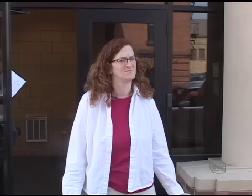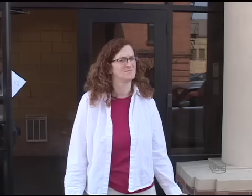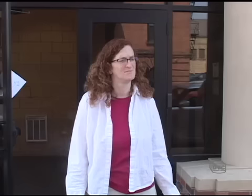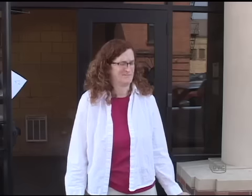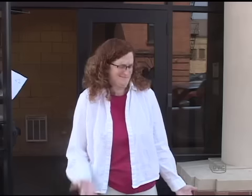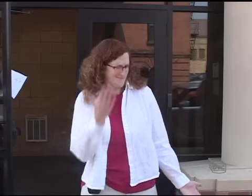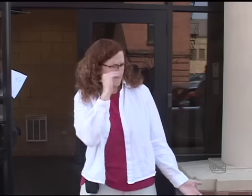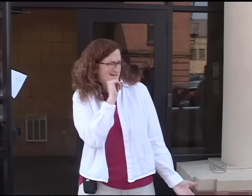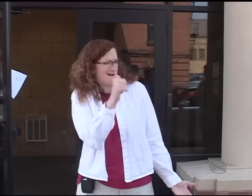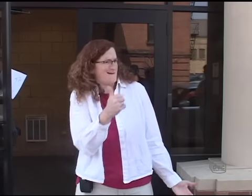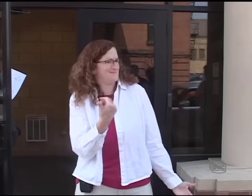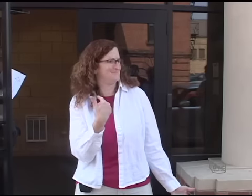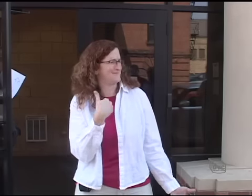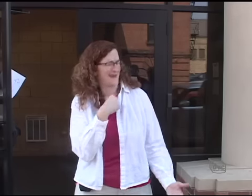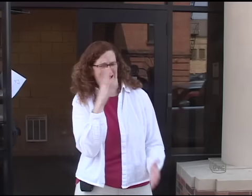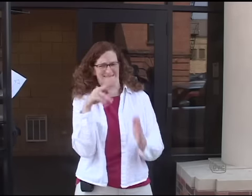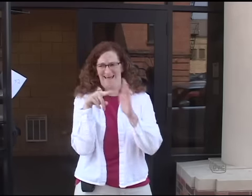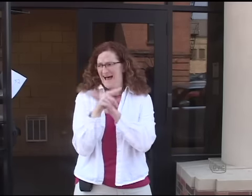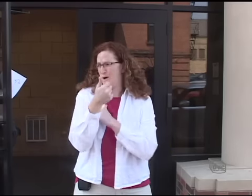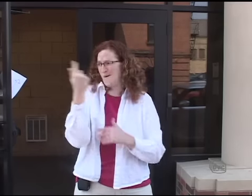Why wouldn't I get into heaven? I haven't killed anyone.